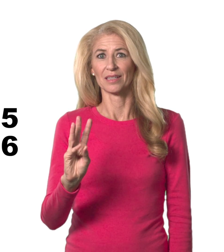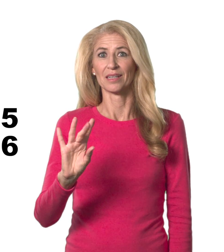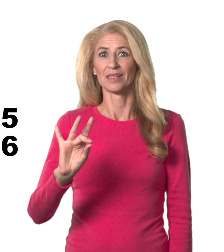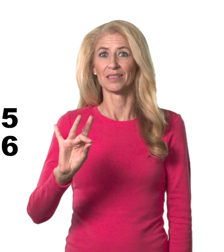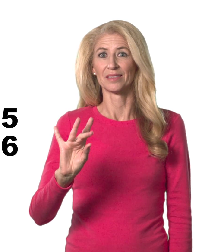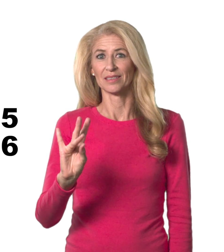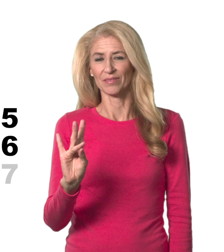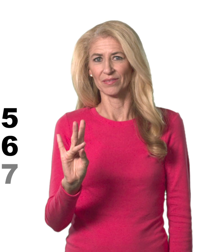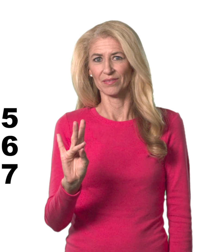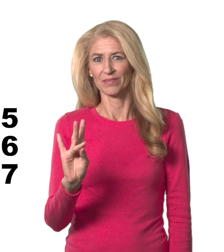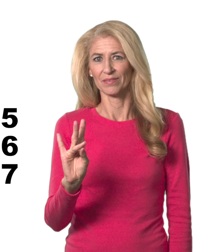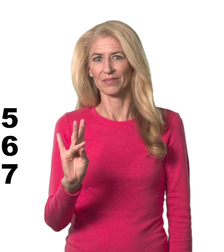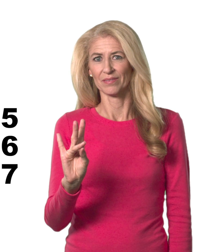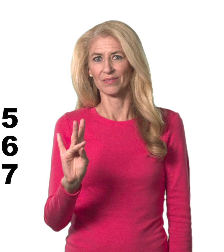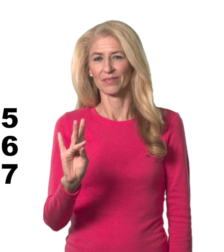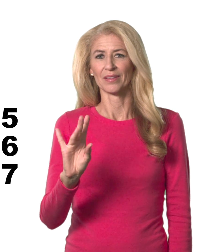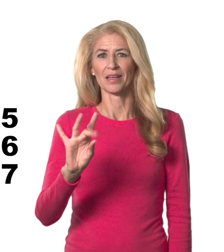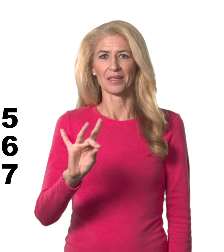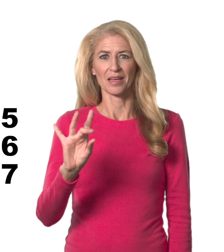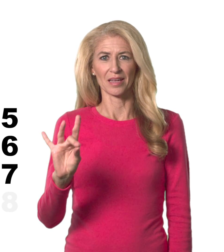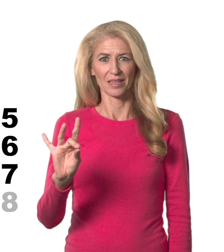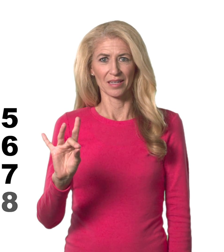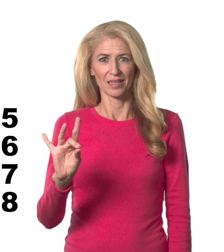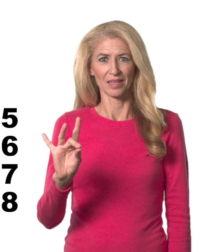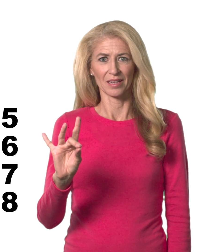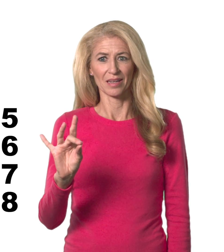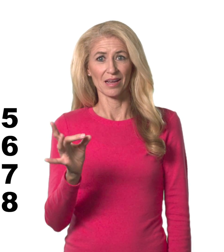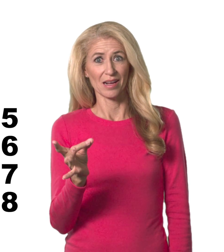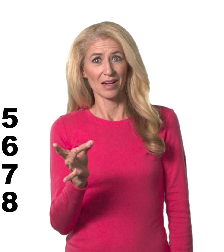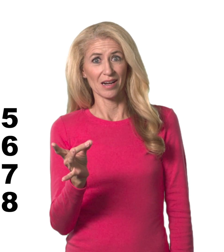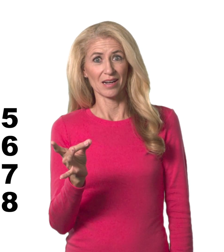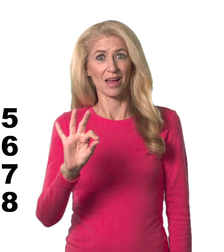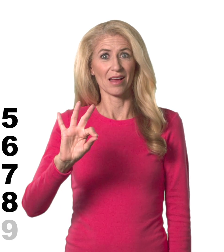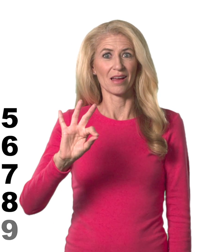87, 88, 89,